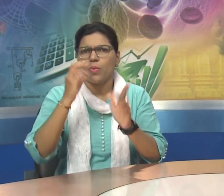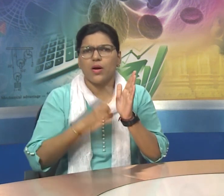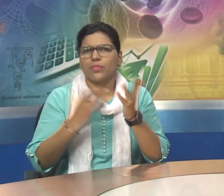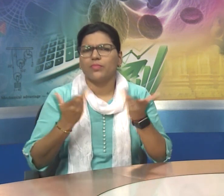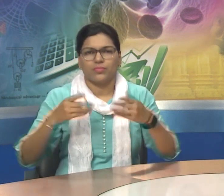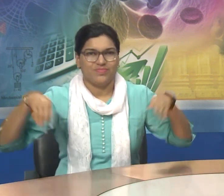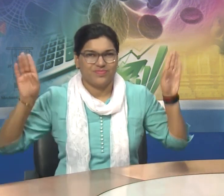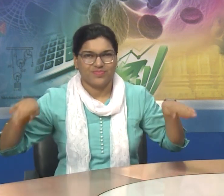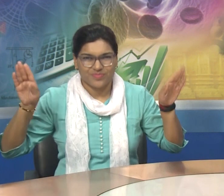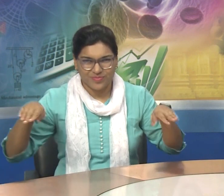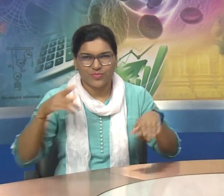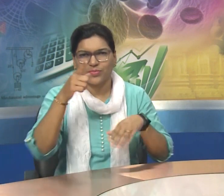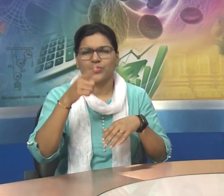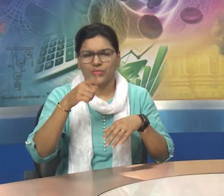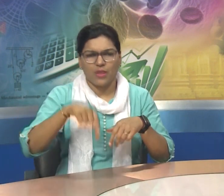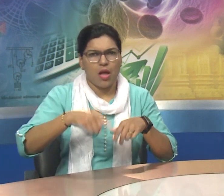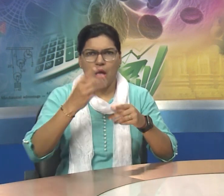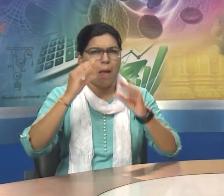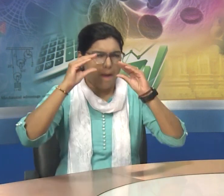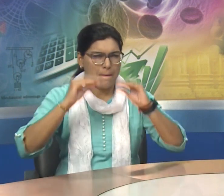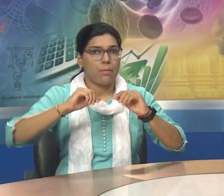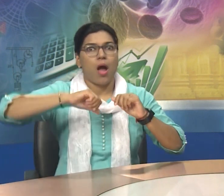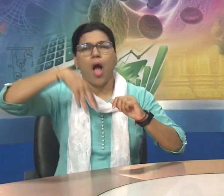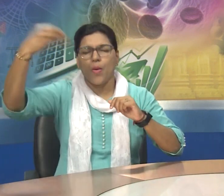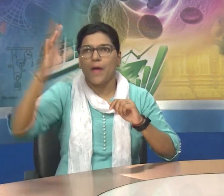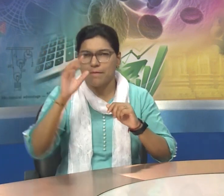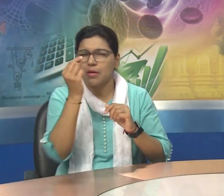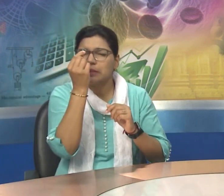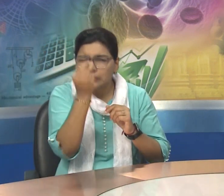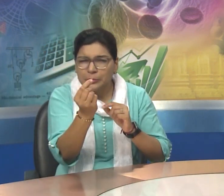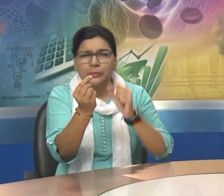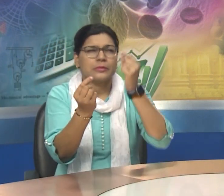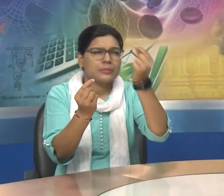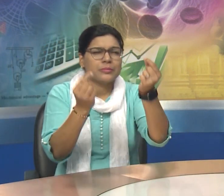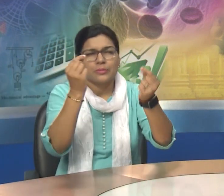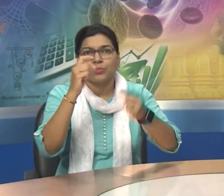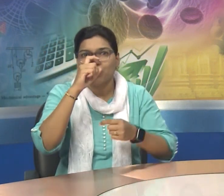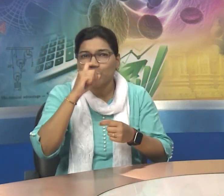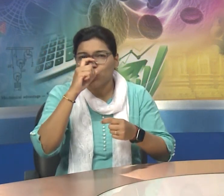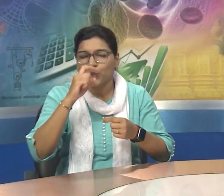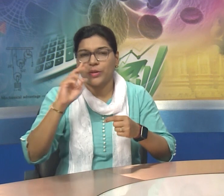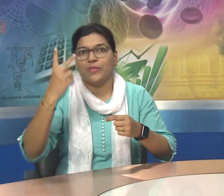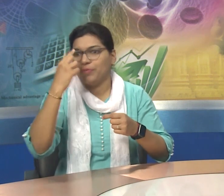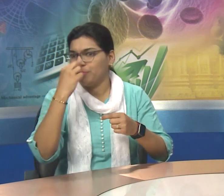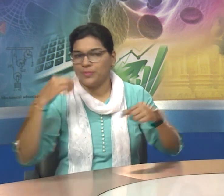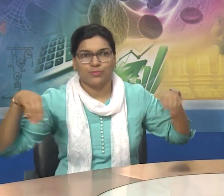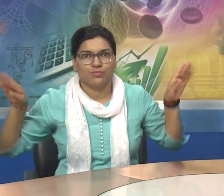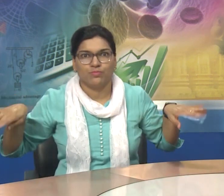Hilcorn. It is a bird similar